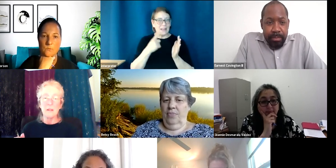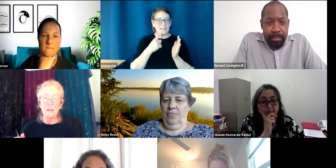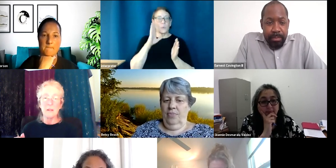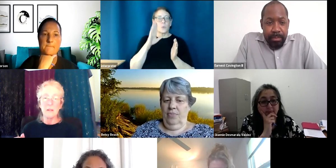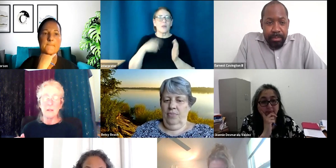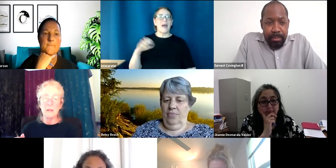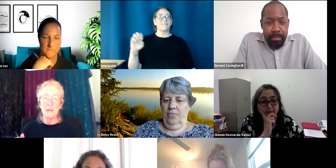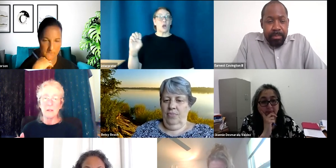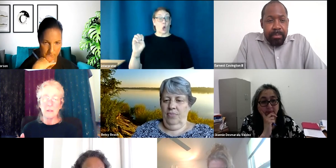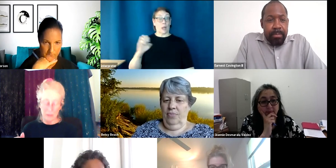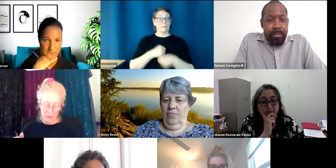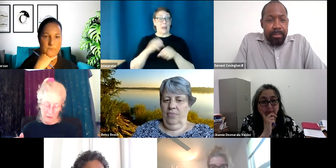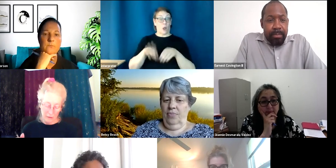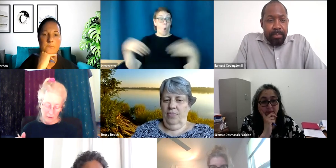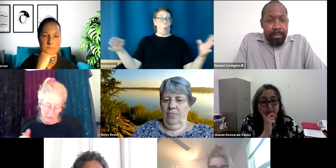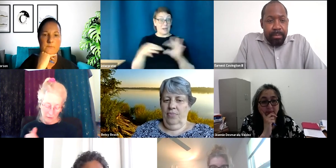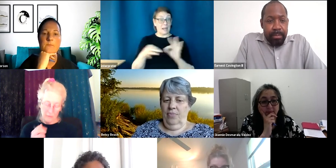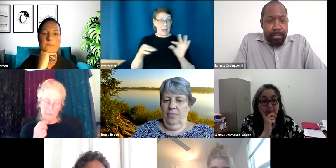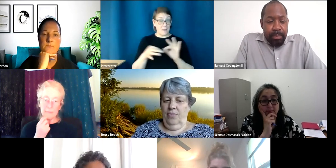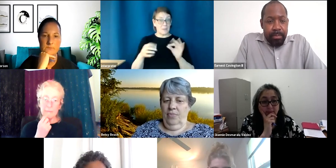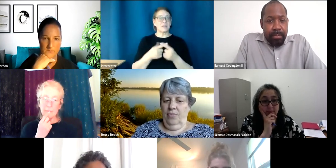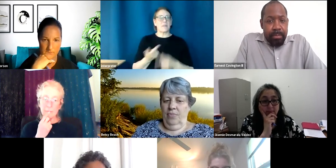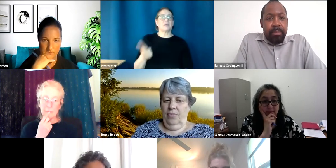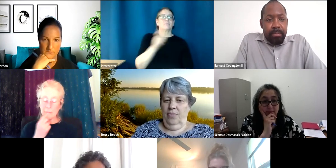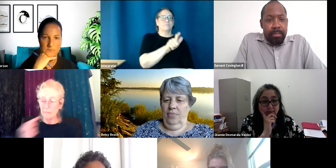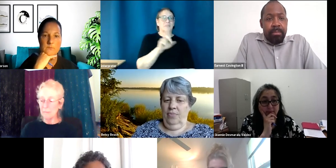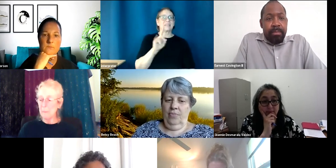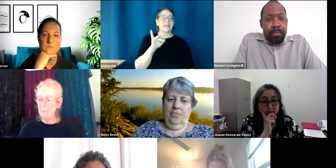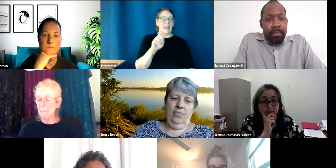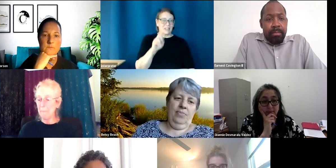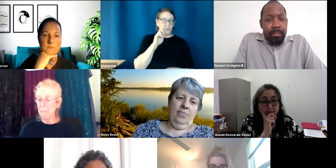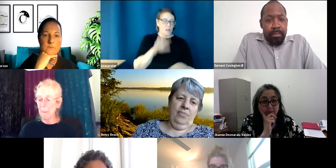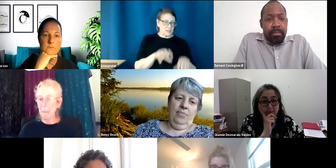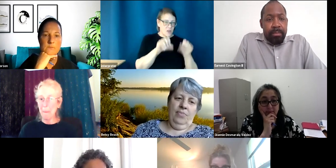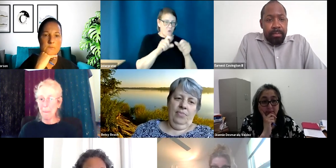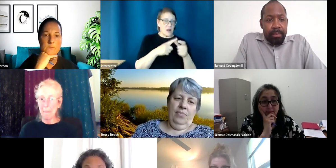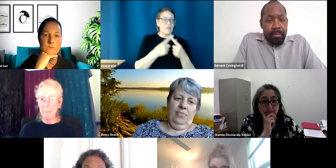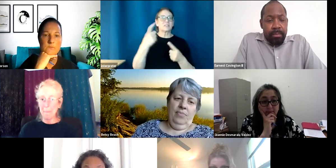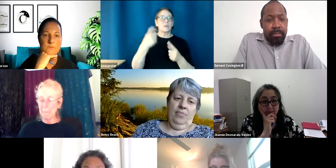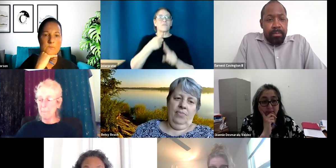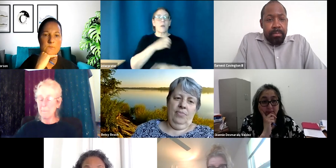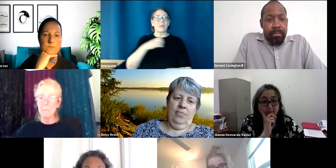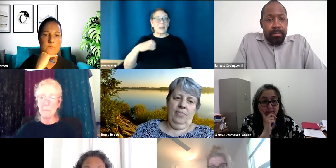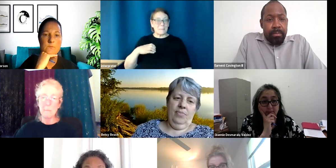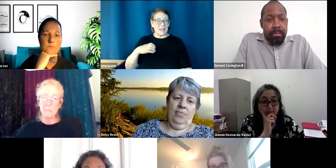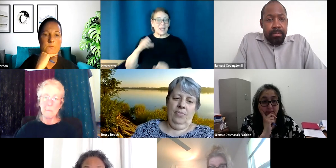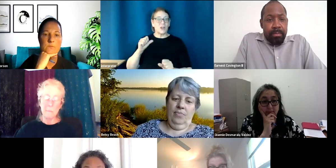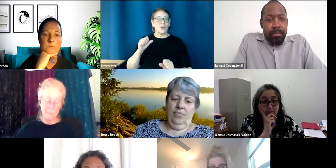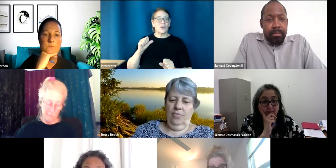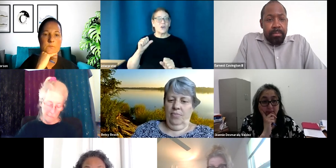make, um, opening remarks. We'll have the moderator, which will be Denise. And then, um, someone from the committee, we would reach out to help with the co